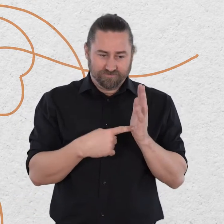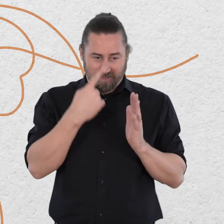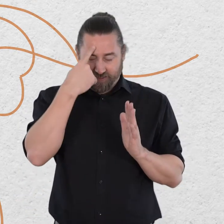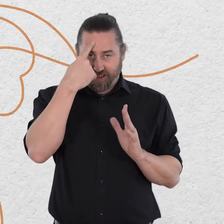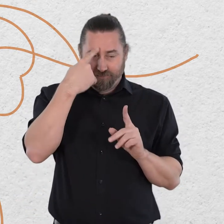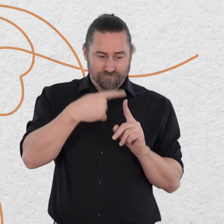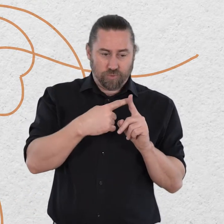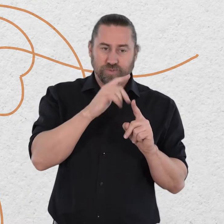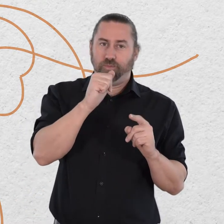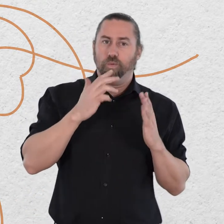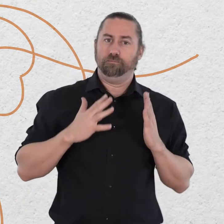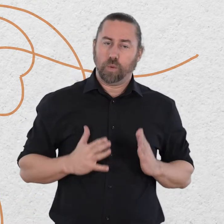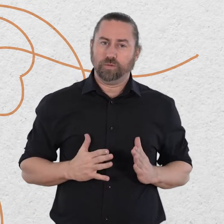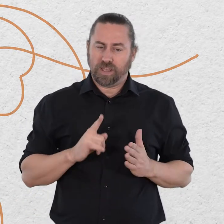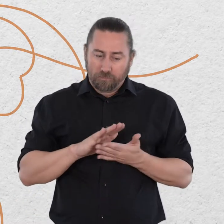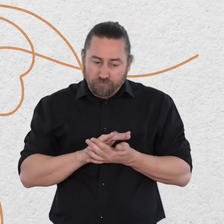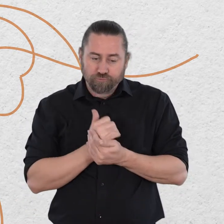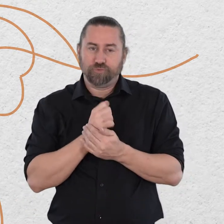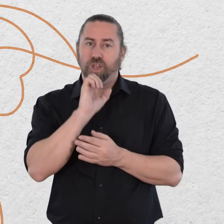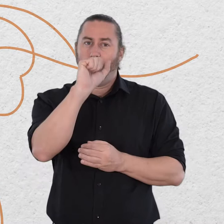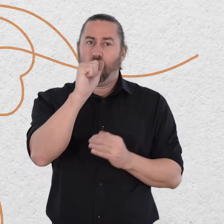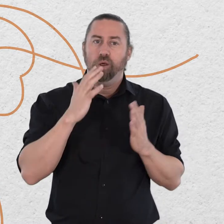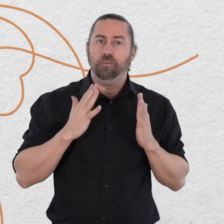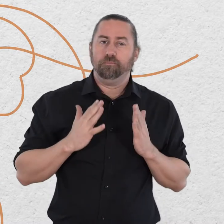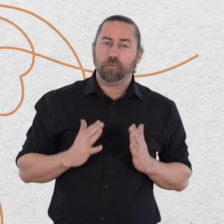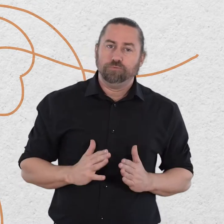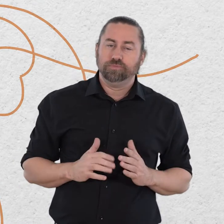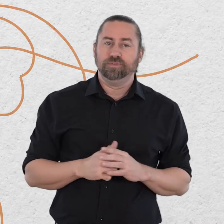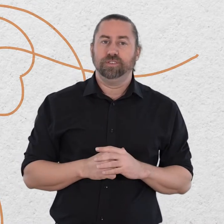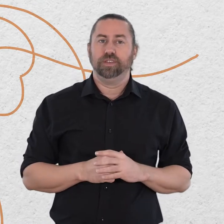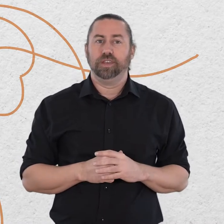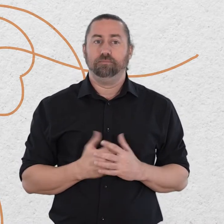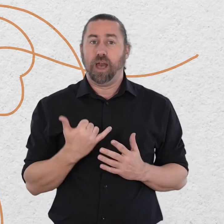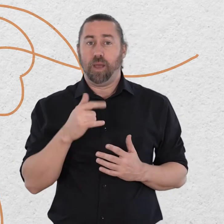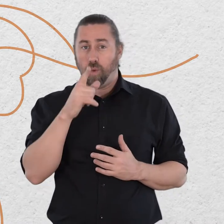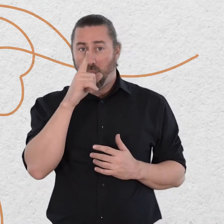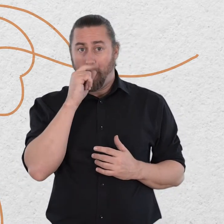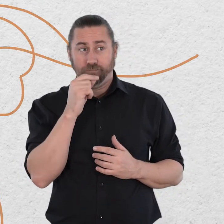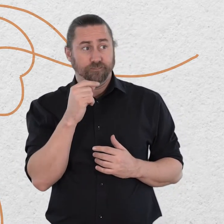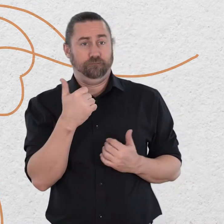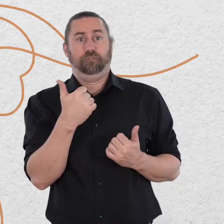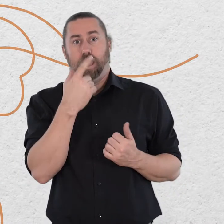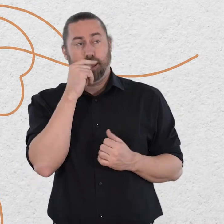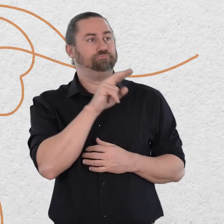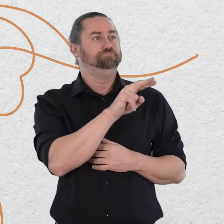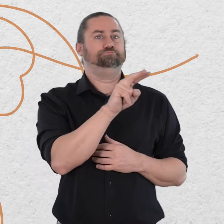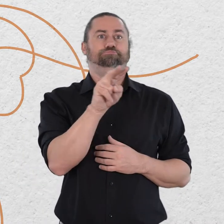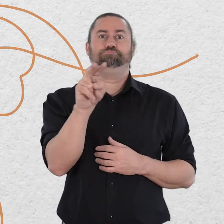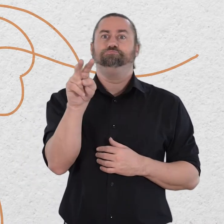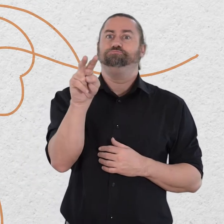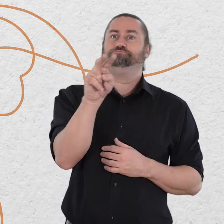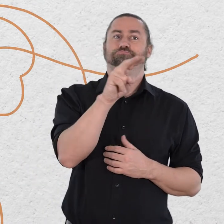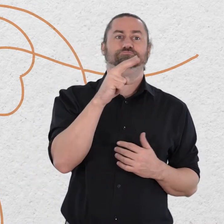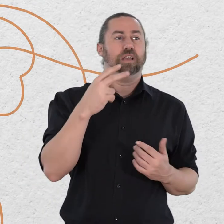appreciate you might appreciate your ability to see for example and really enjoy being able to see